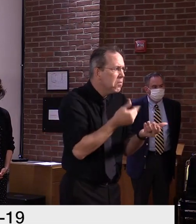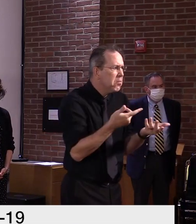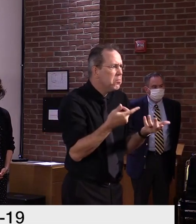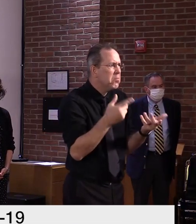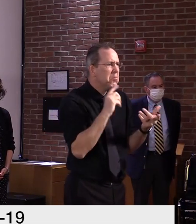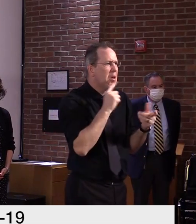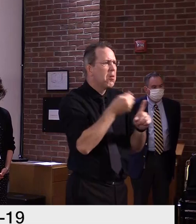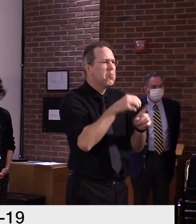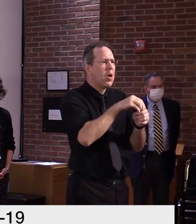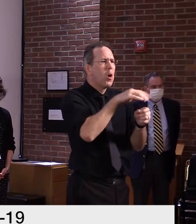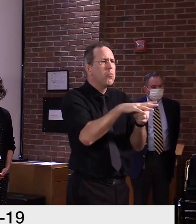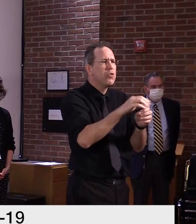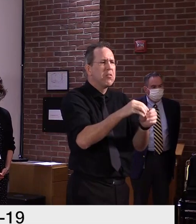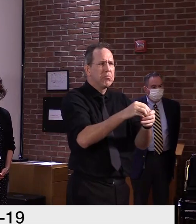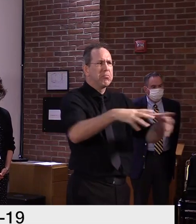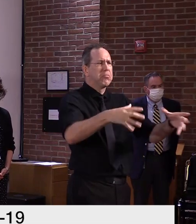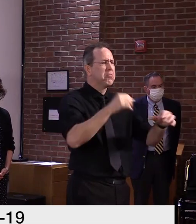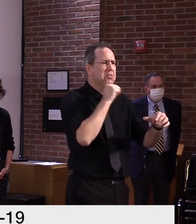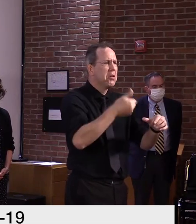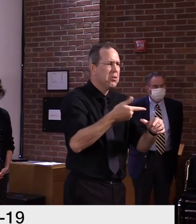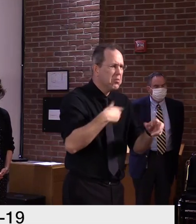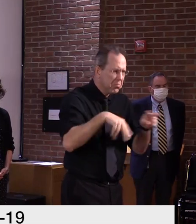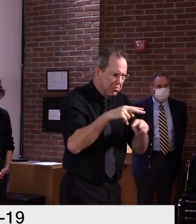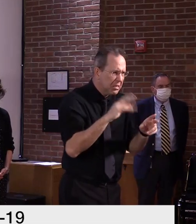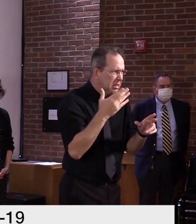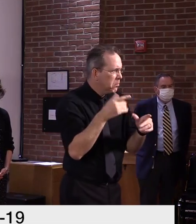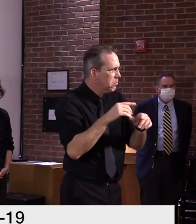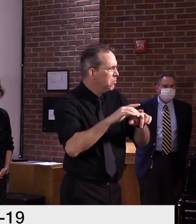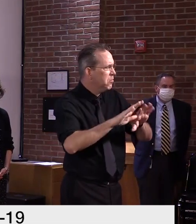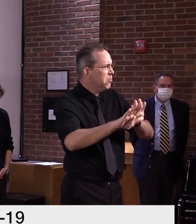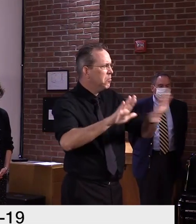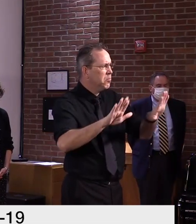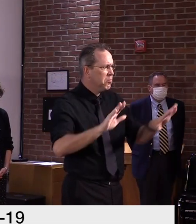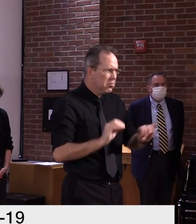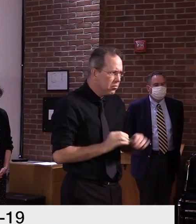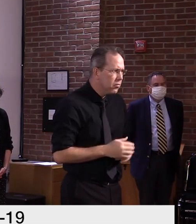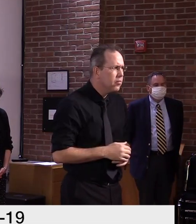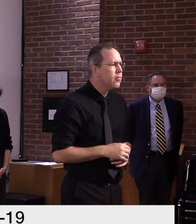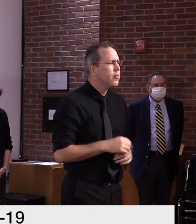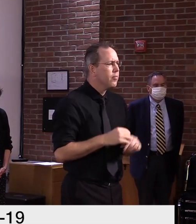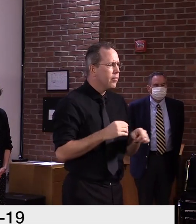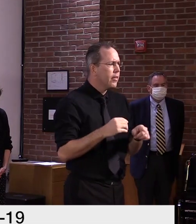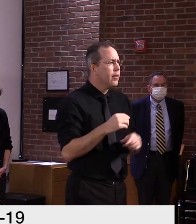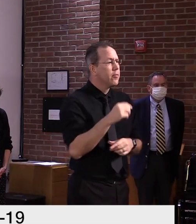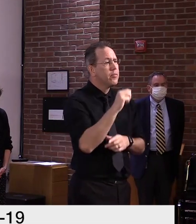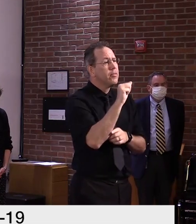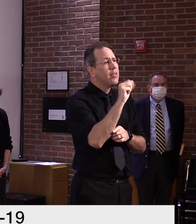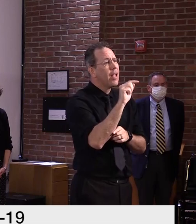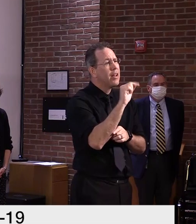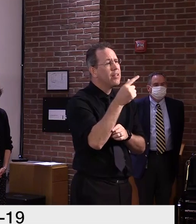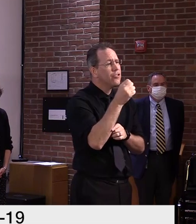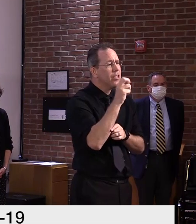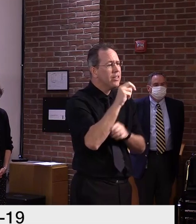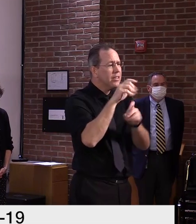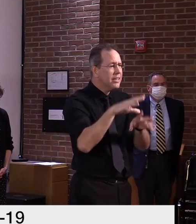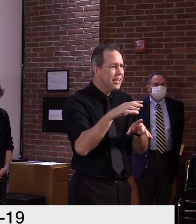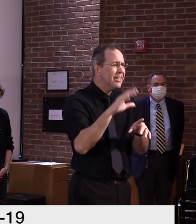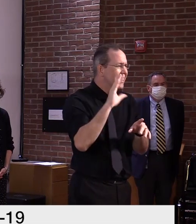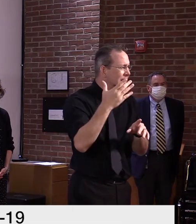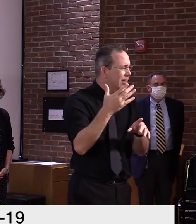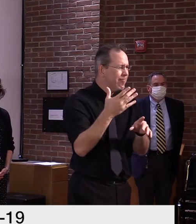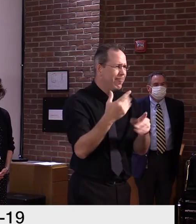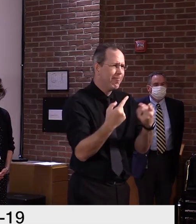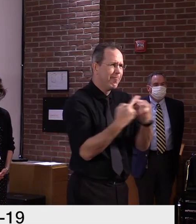they are a useful tool for screening patients who do have symptoms. But our recent PCR results are showing us why they need to be confirmed,